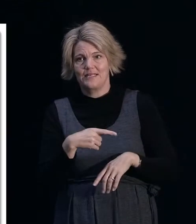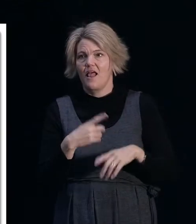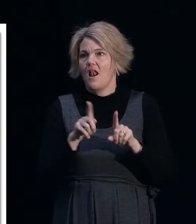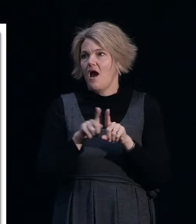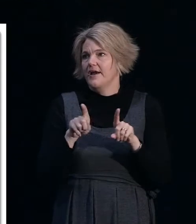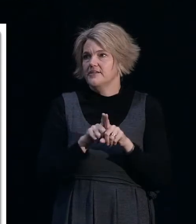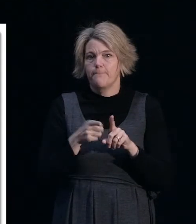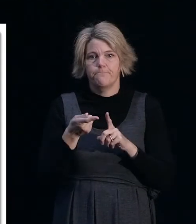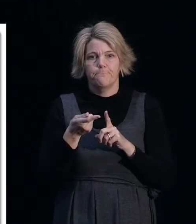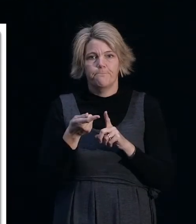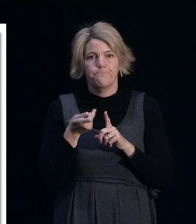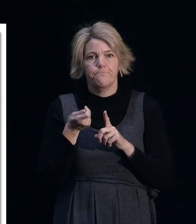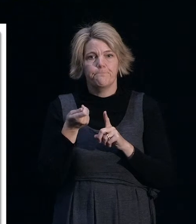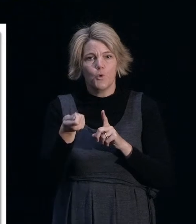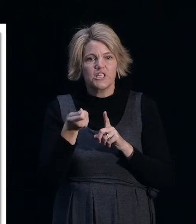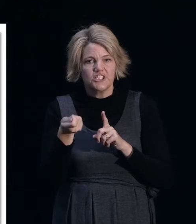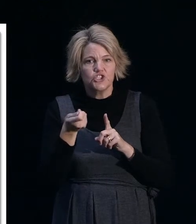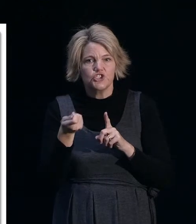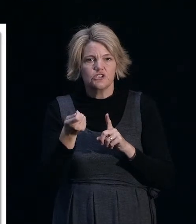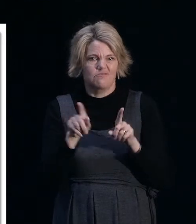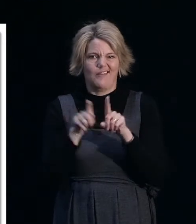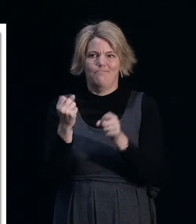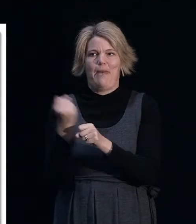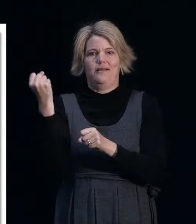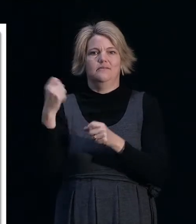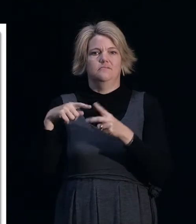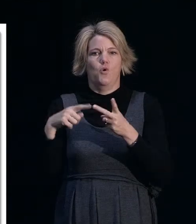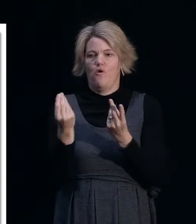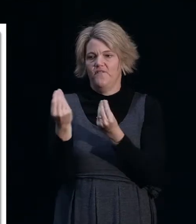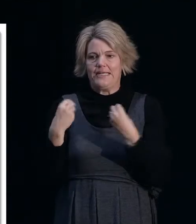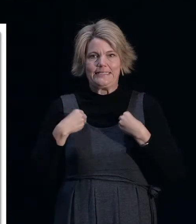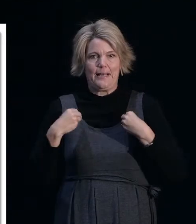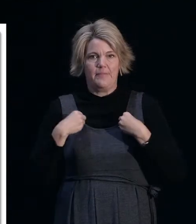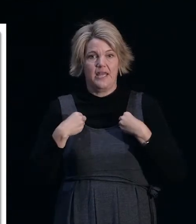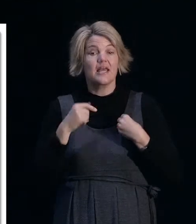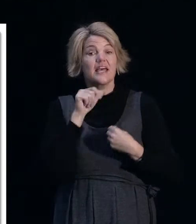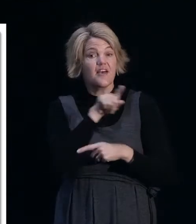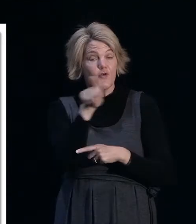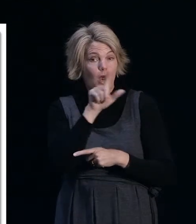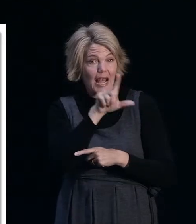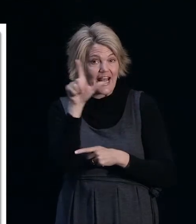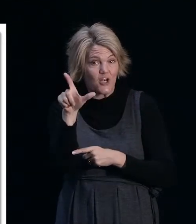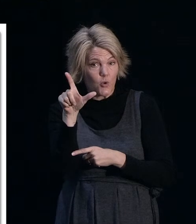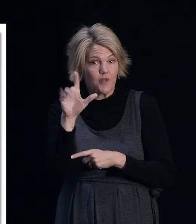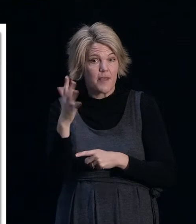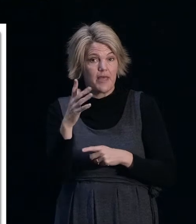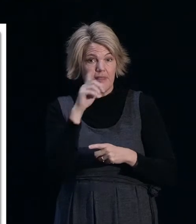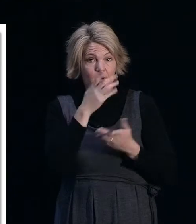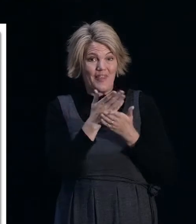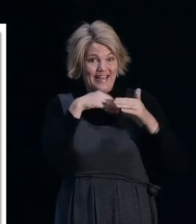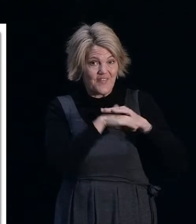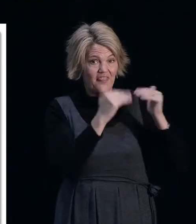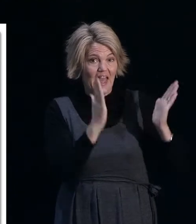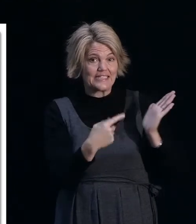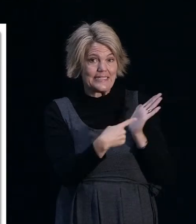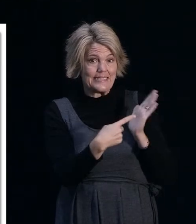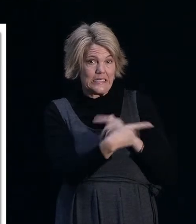mortgagee, such as your bank or finance company. If you're a landlord, then tenants that might be living in your property will also